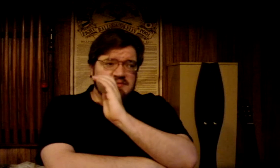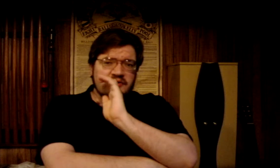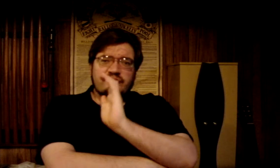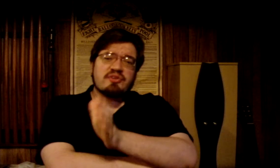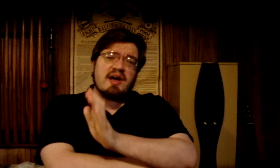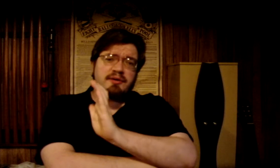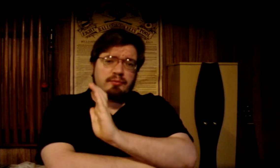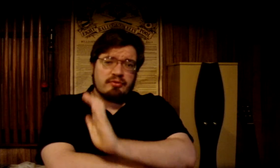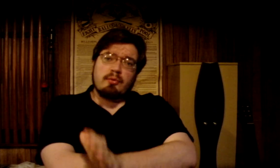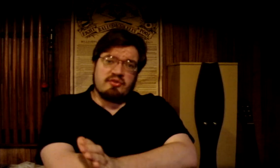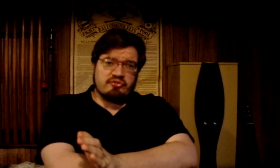Start with questions.